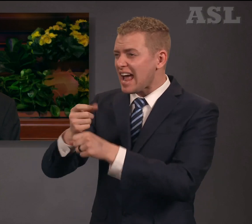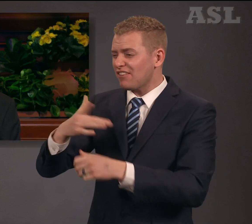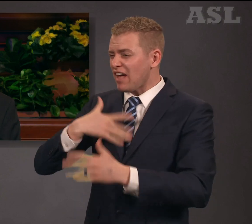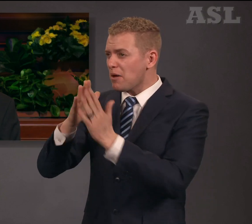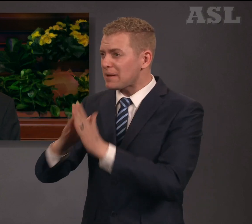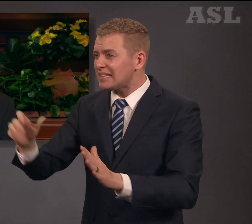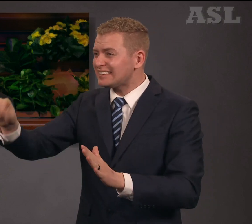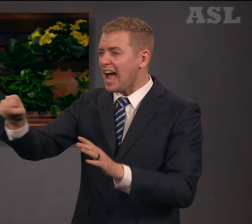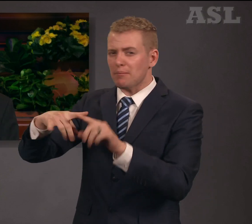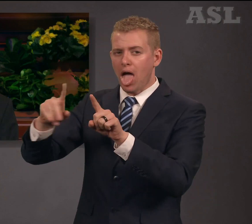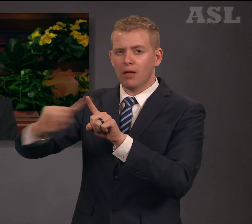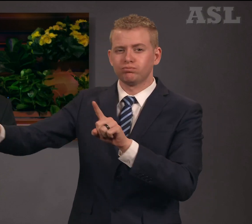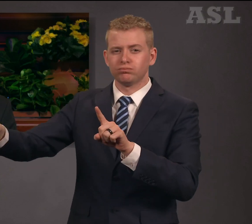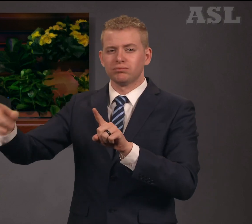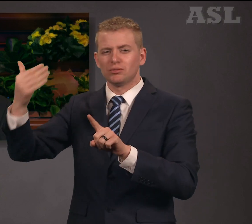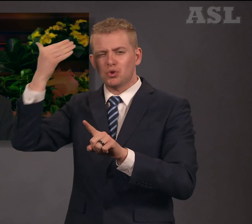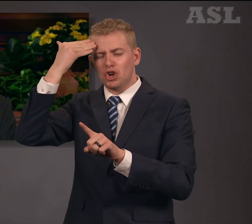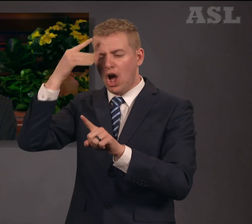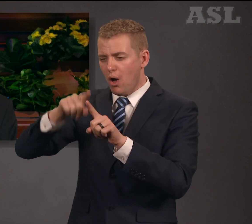to take the path of sorrow.